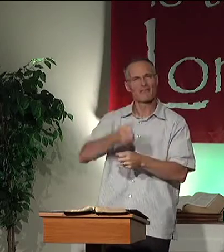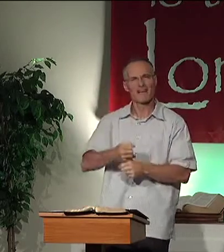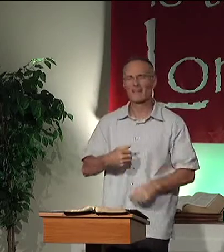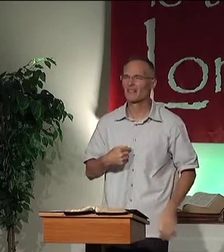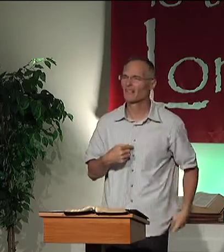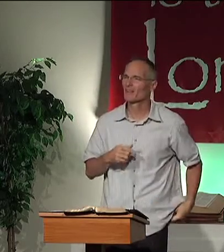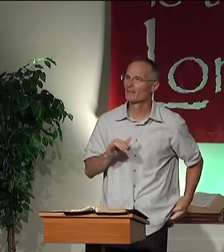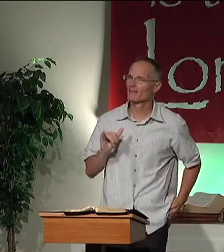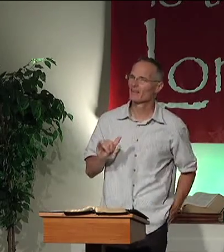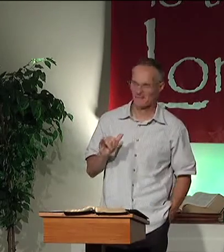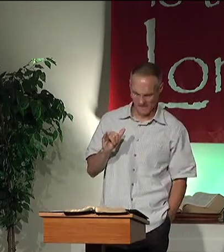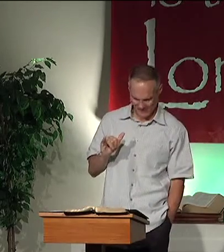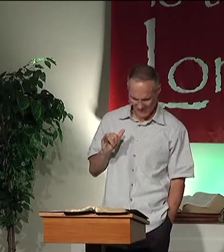And I thought about our faith.